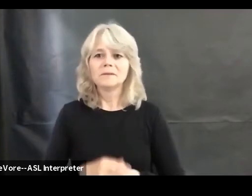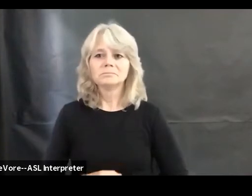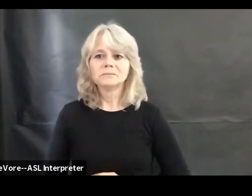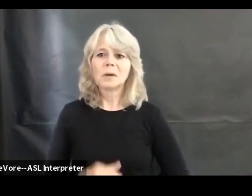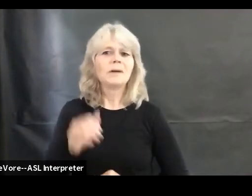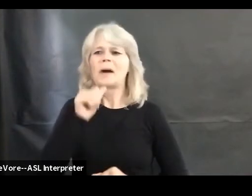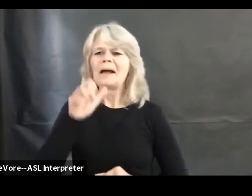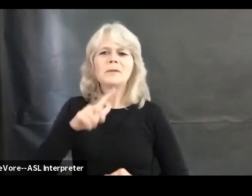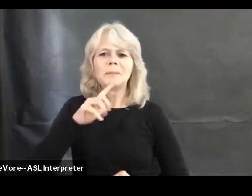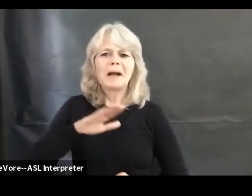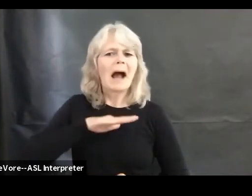don't have to stay the whole time.